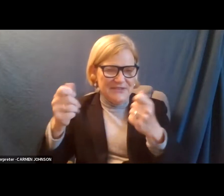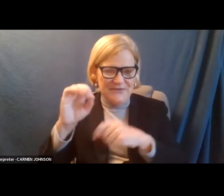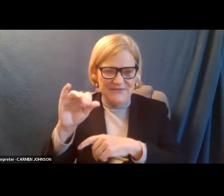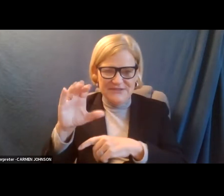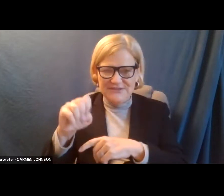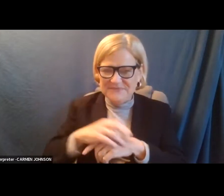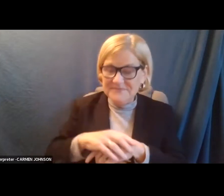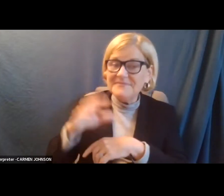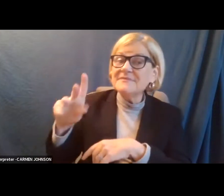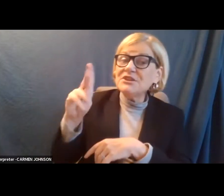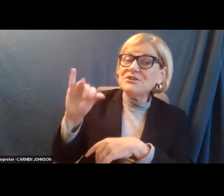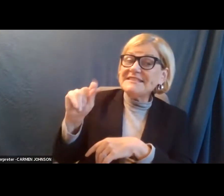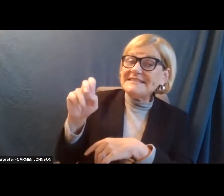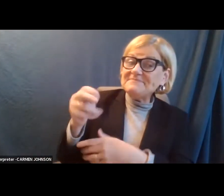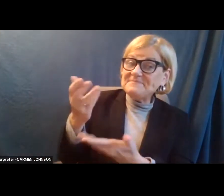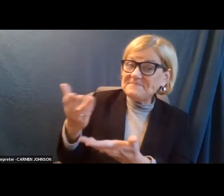Hey, Kristen.